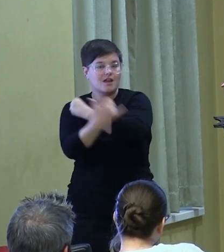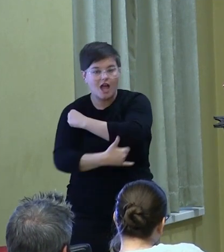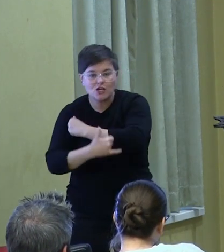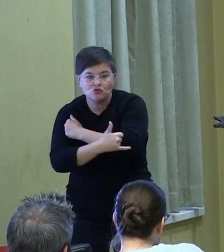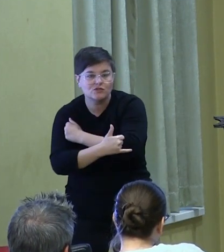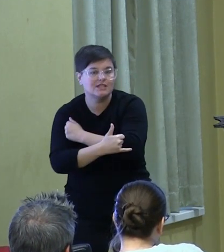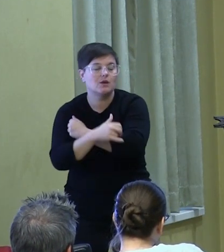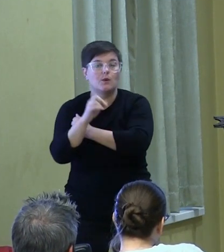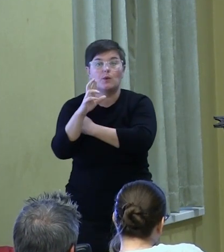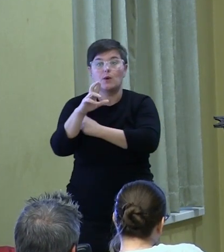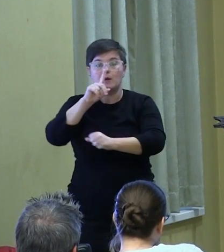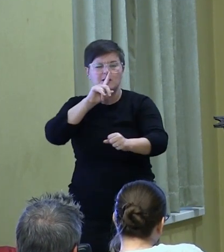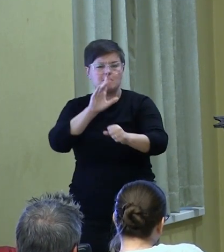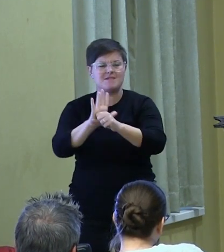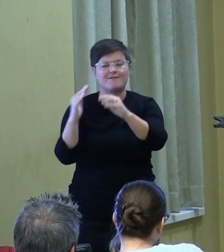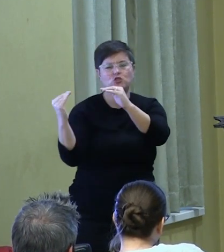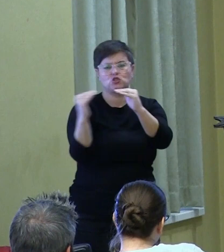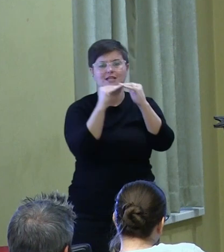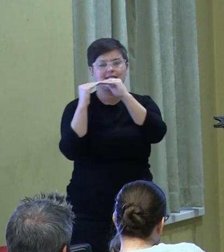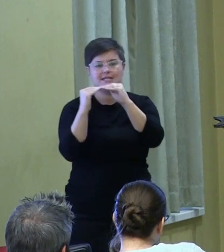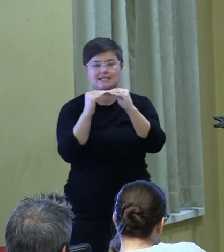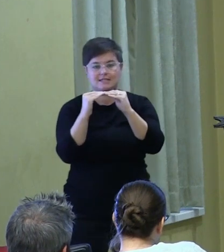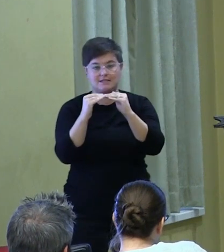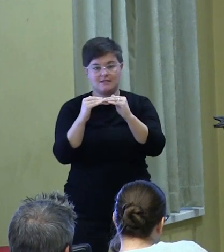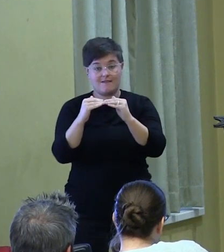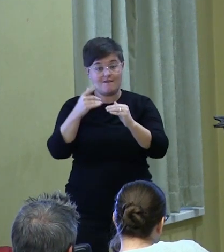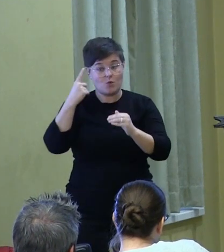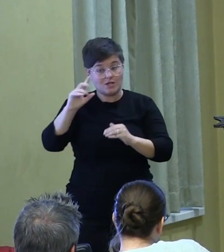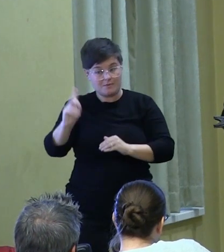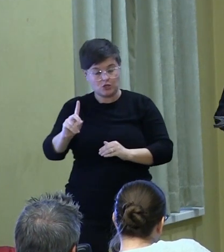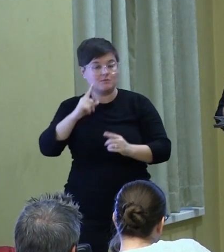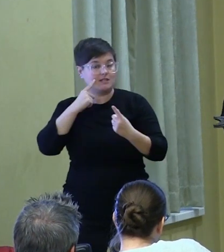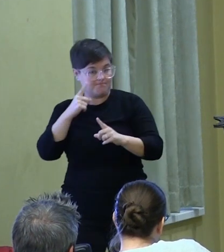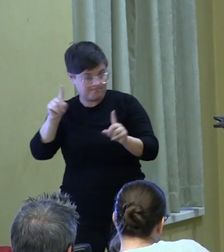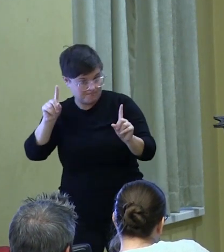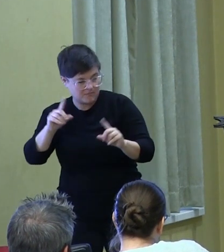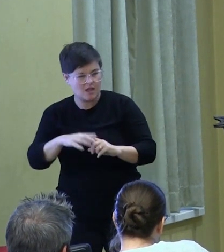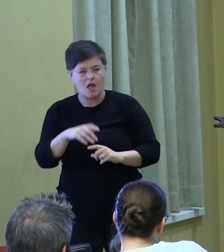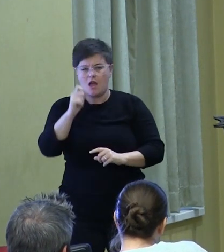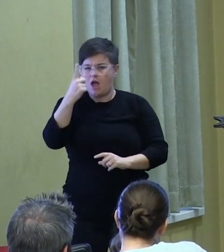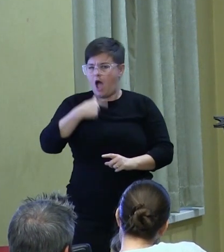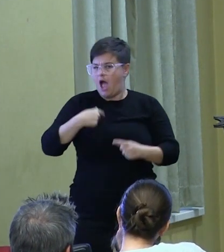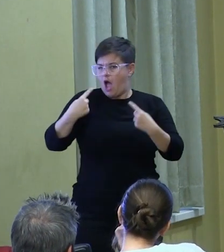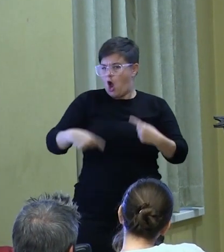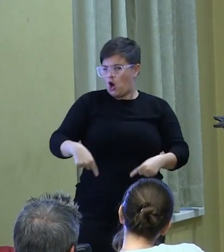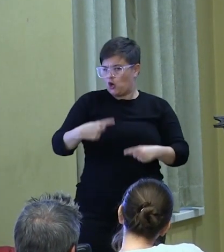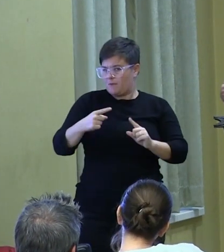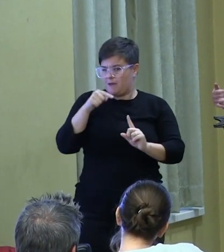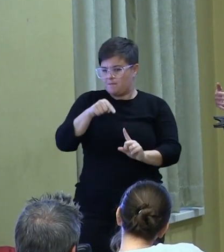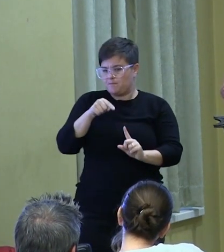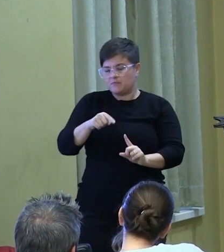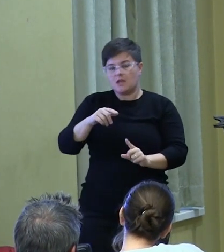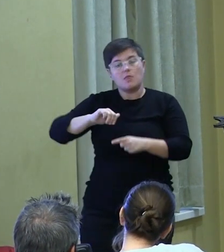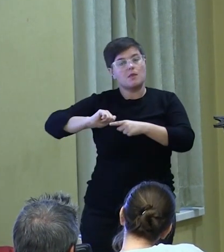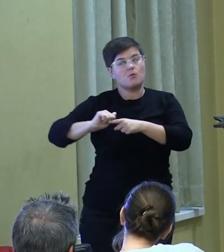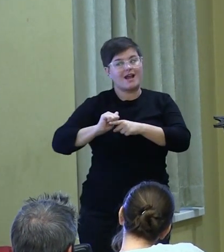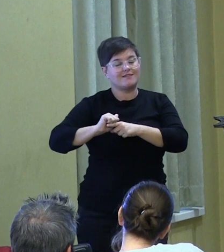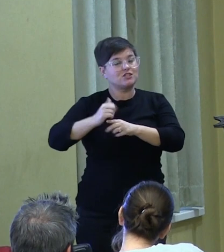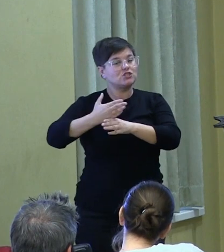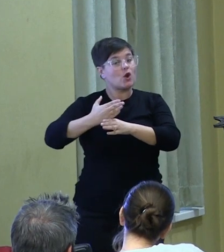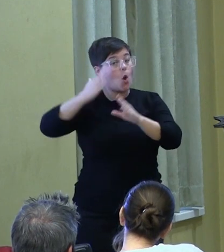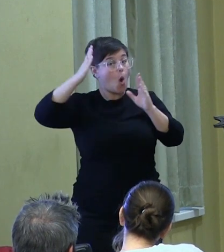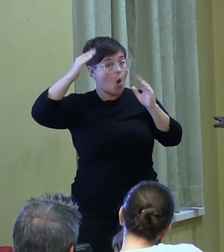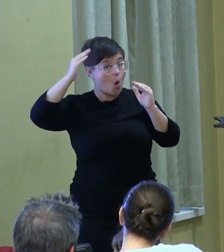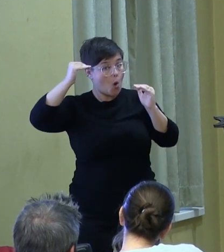or commitment to justice in order for democracy to work. I'm arguing it's this practice of shared hoping